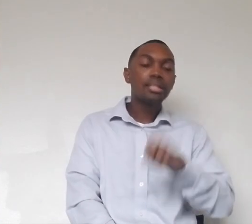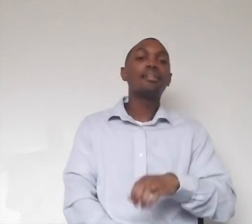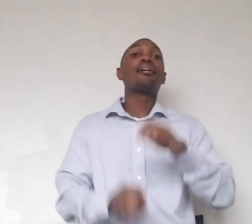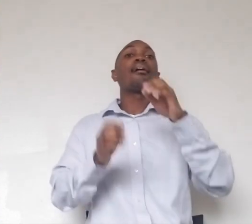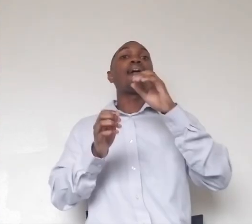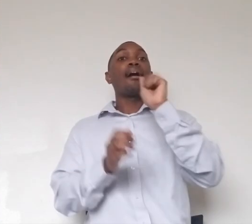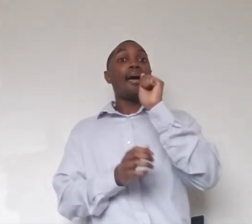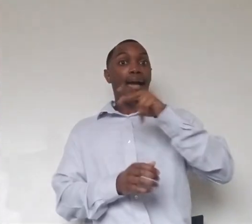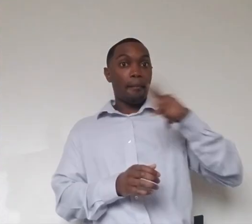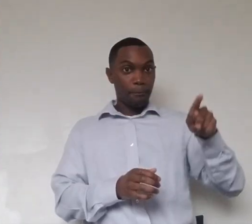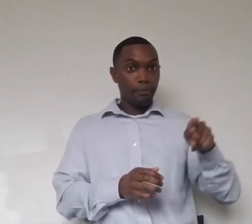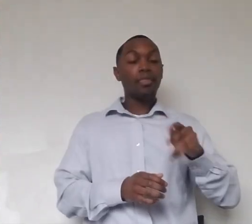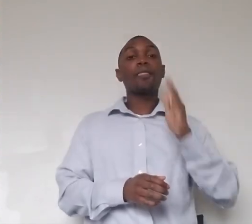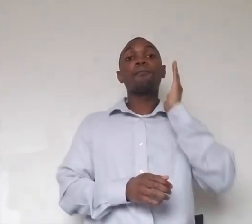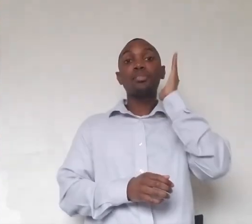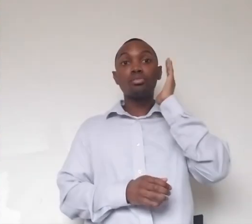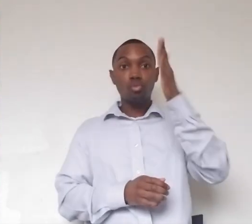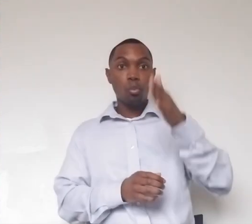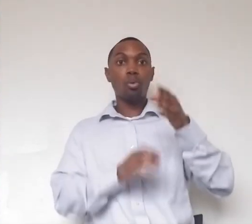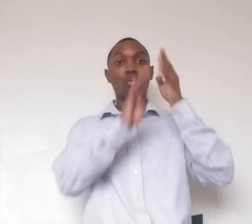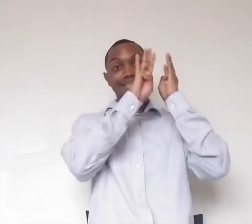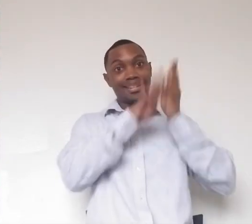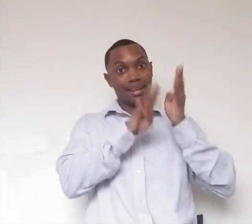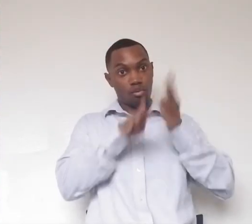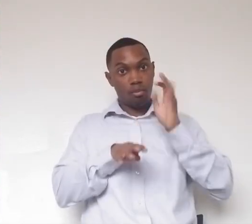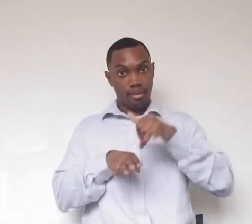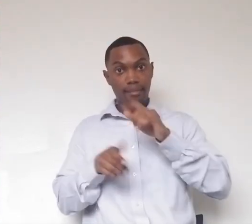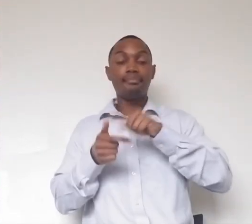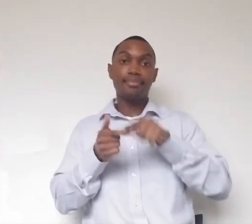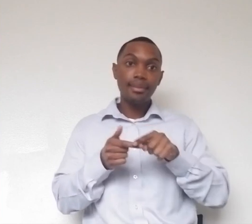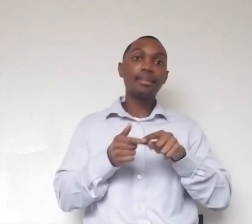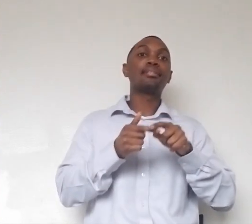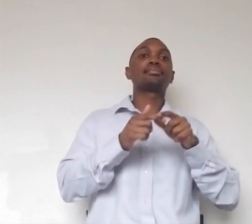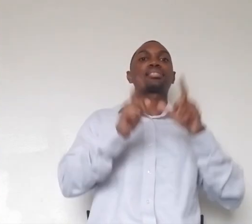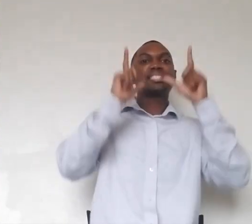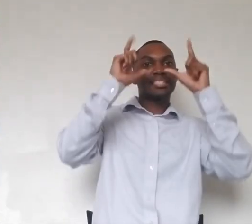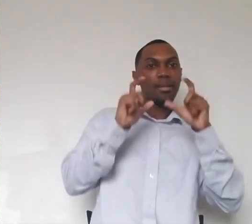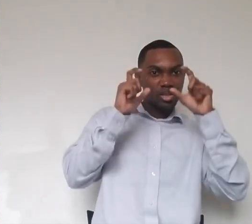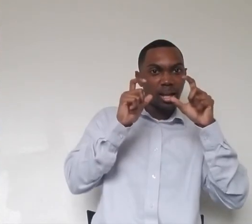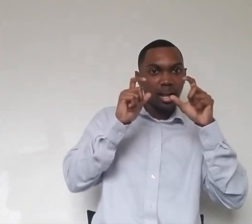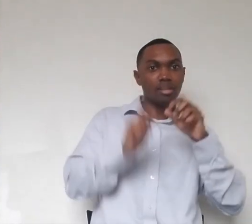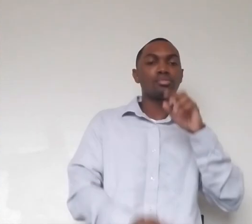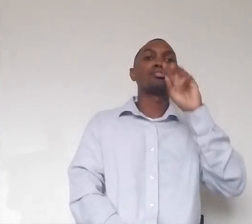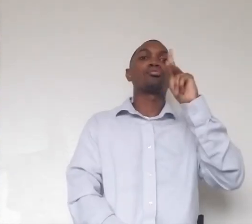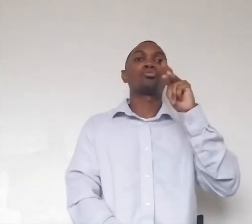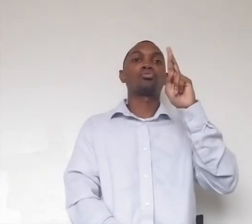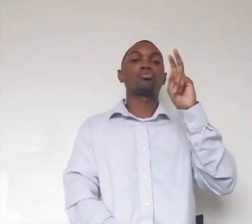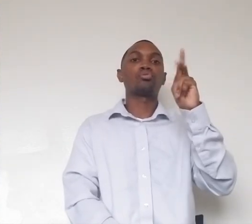app downloaded, you would go to Snapshot Kruger. So that's the specific project that we're plugging because there's a chance that some of the camera